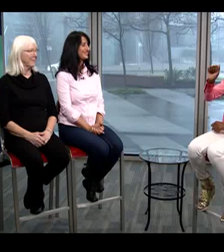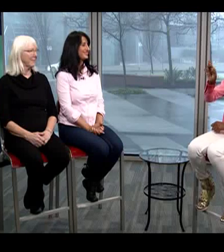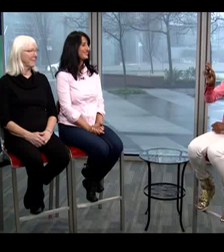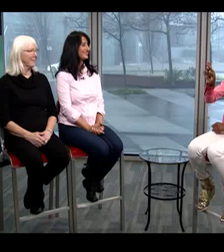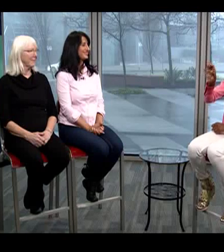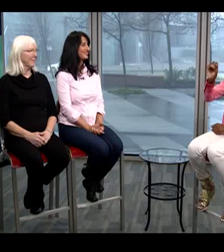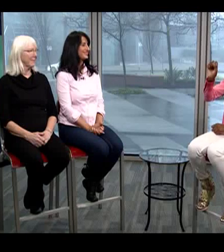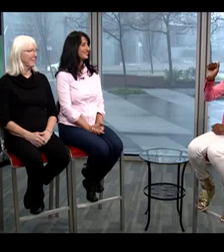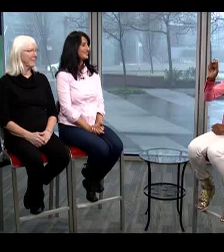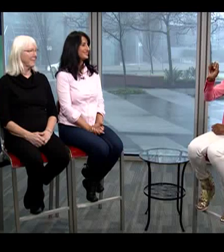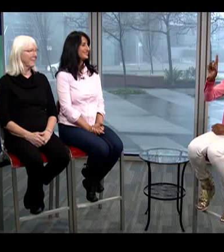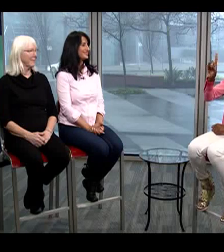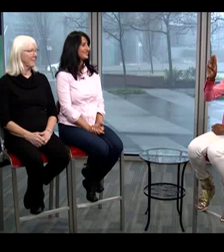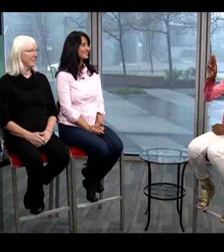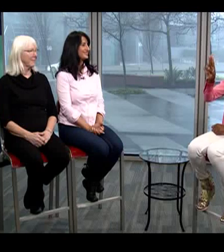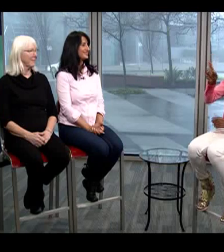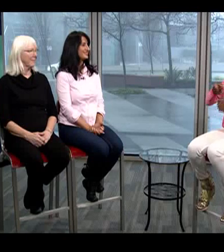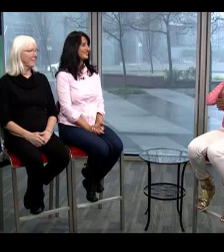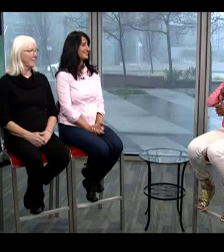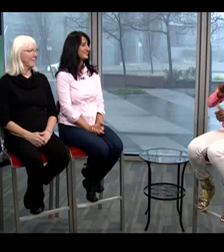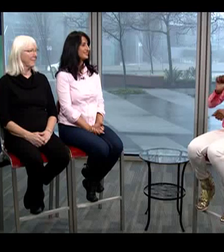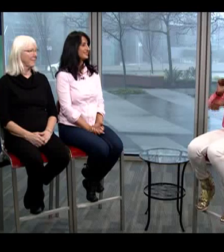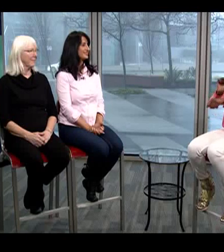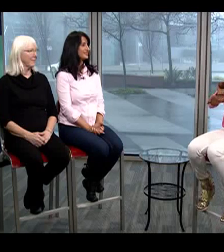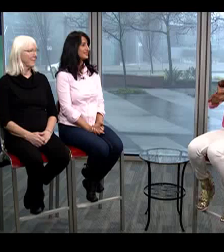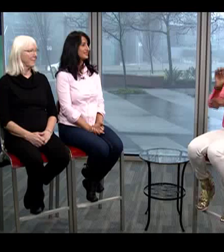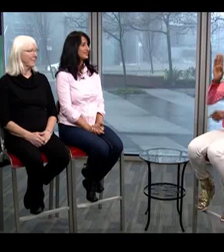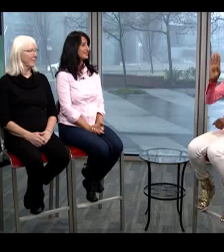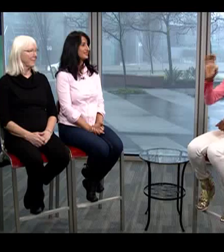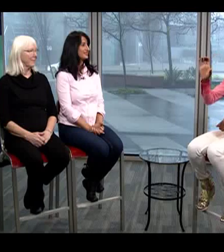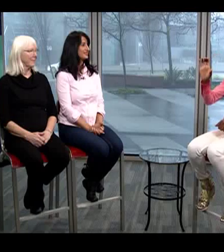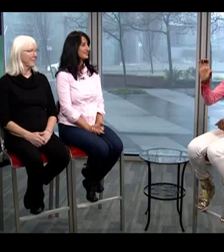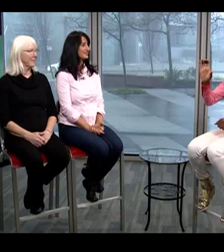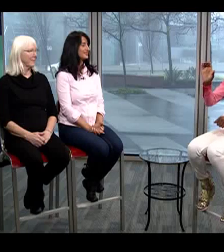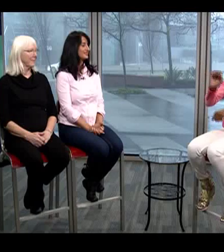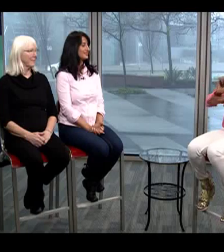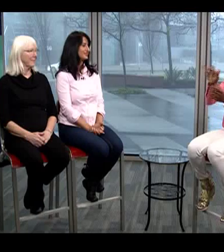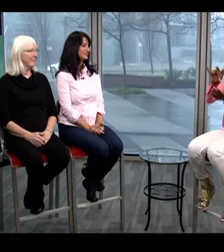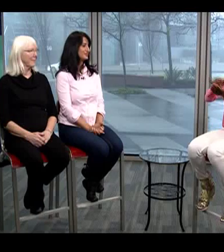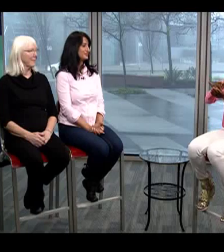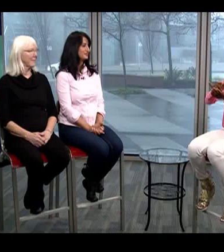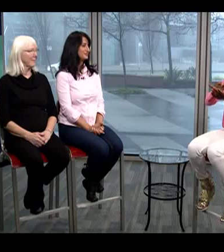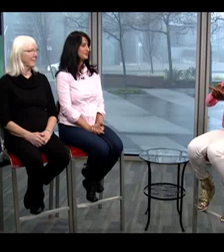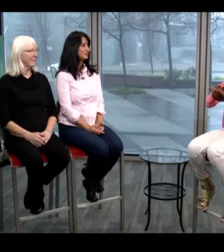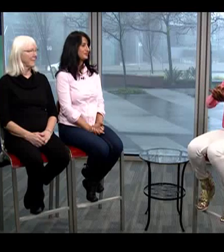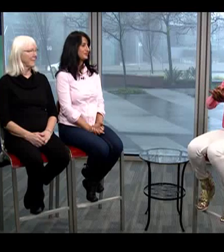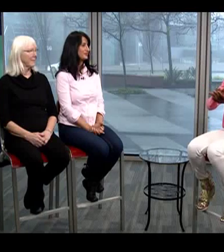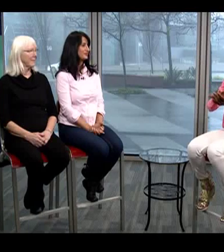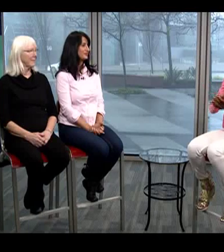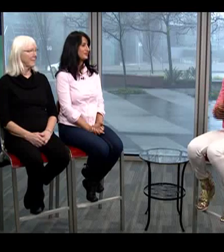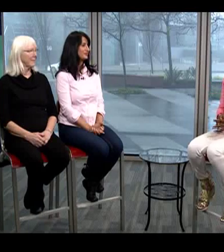Samar Sandhu and she works from the WorkBC Employment Services Centre.